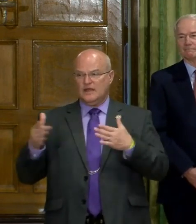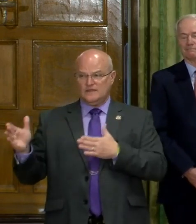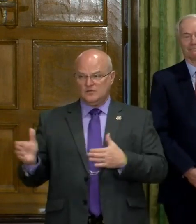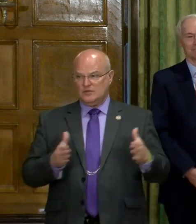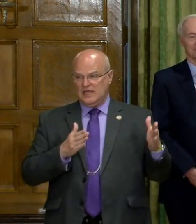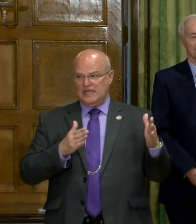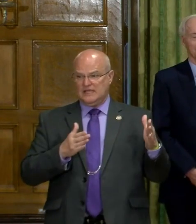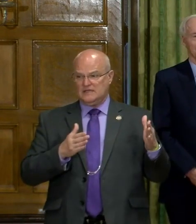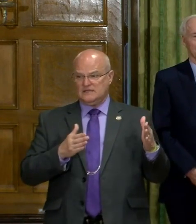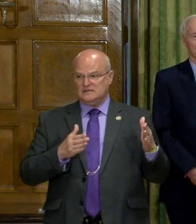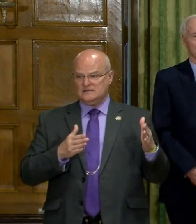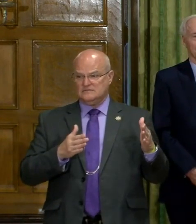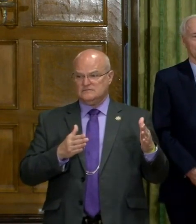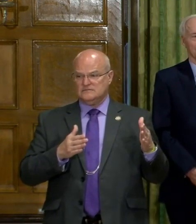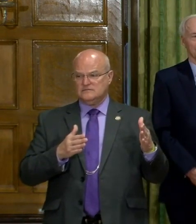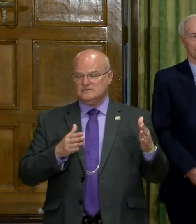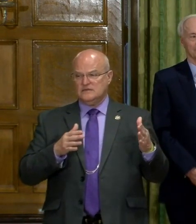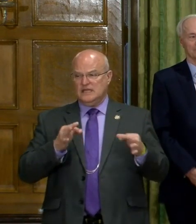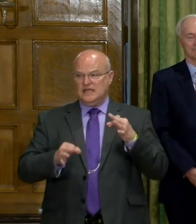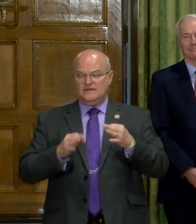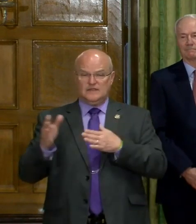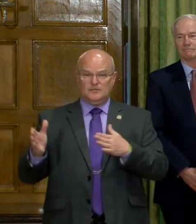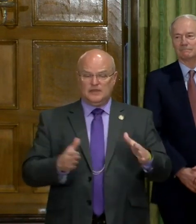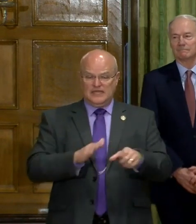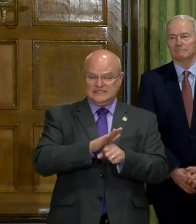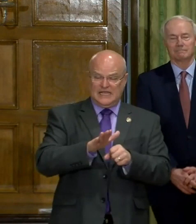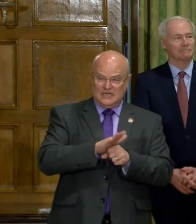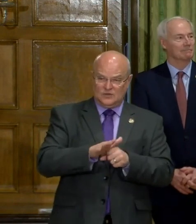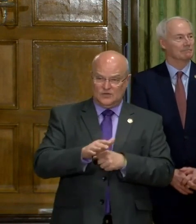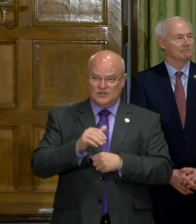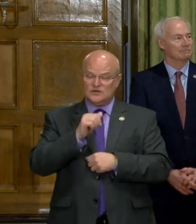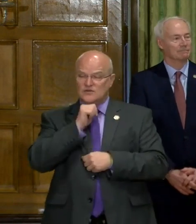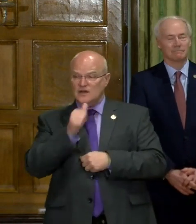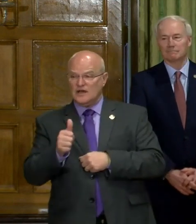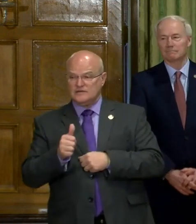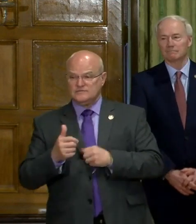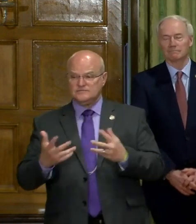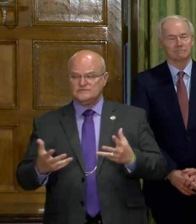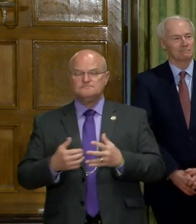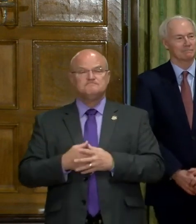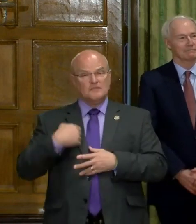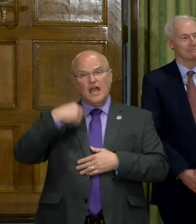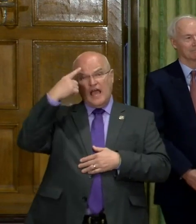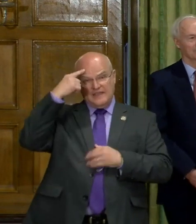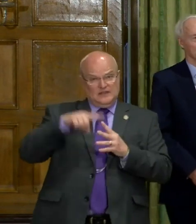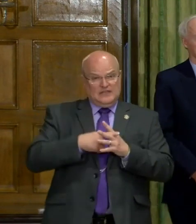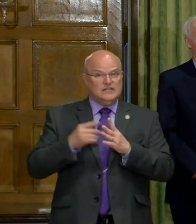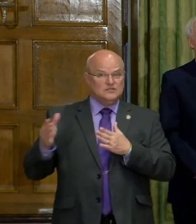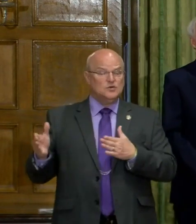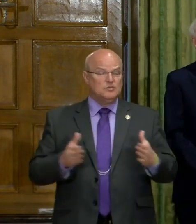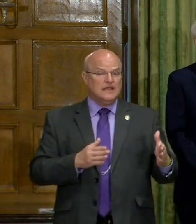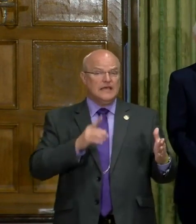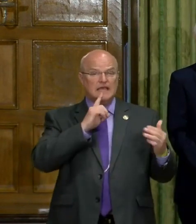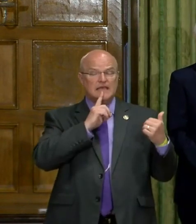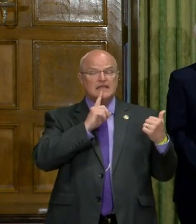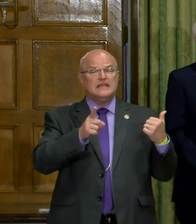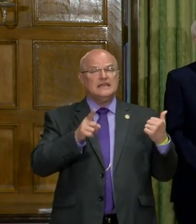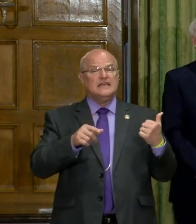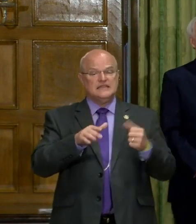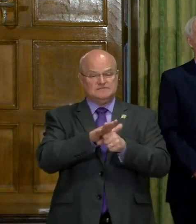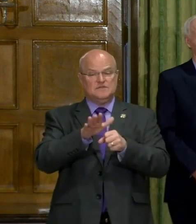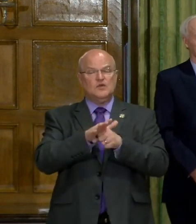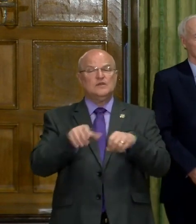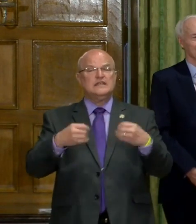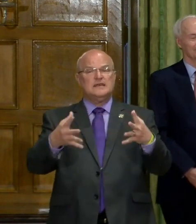plan, uh, whether their plan is adequate in Forest City? I think their initial plan is, is, is